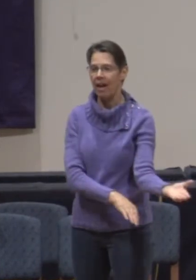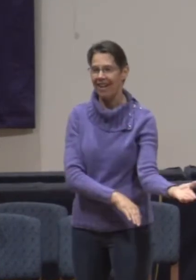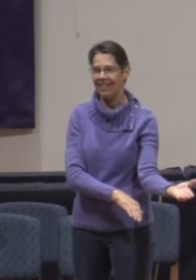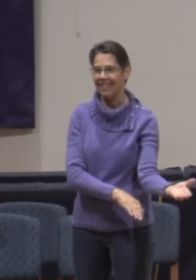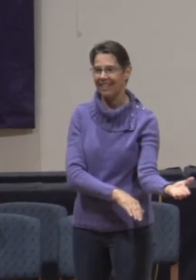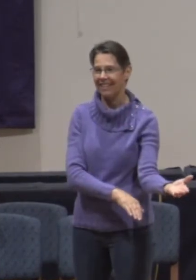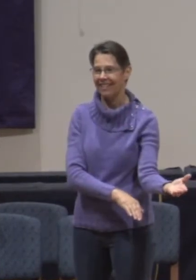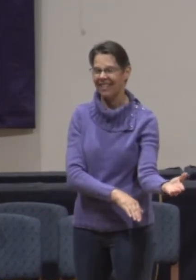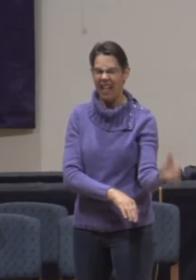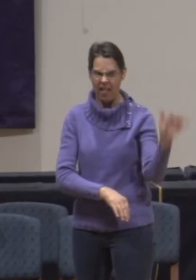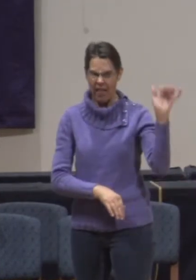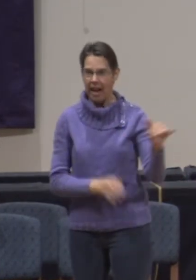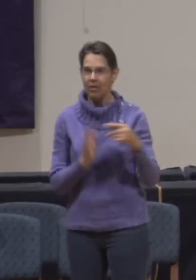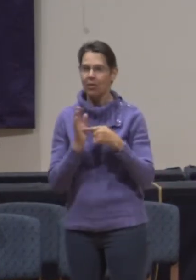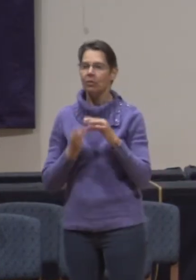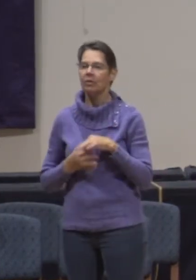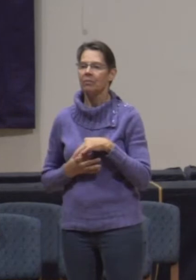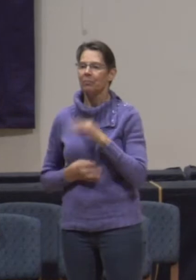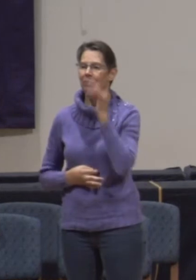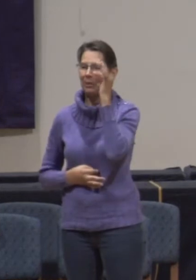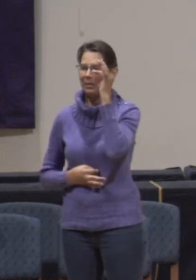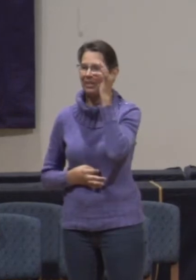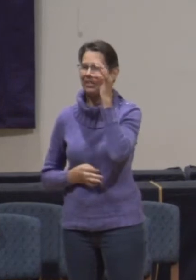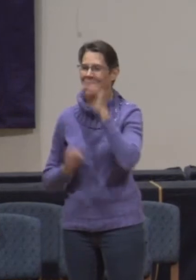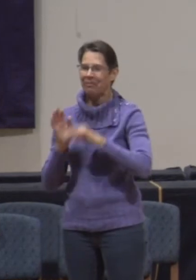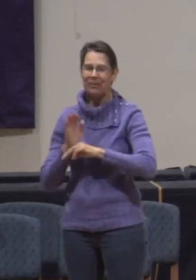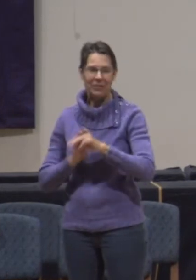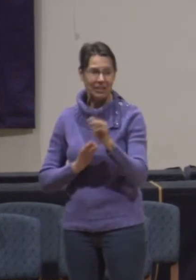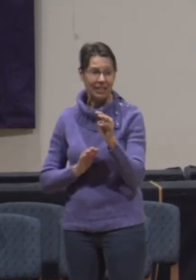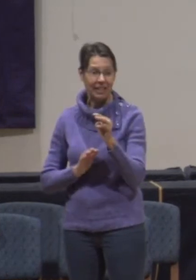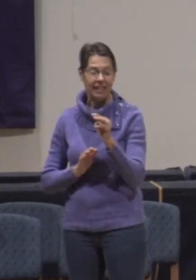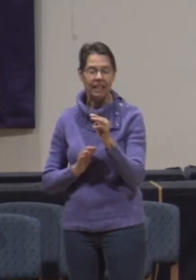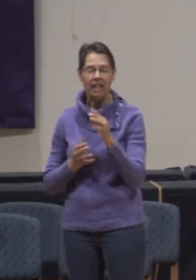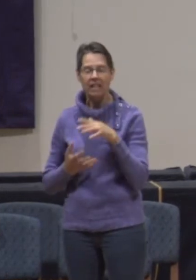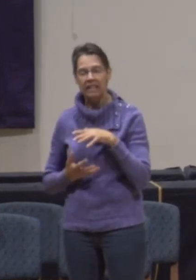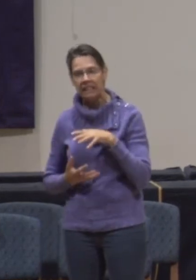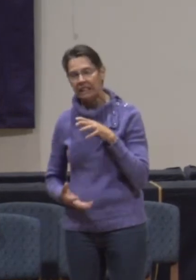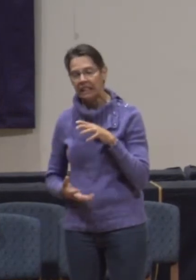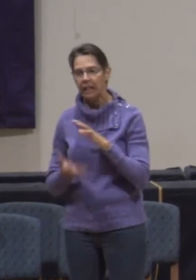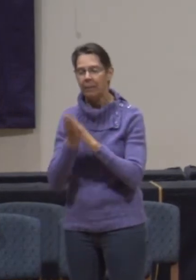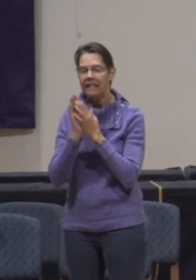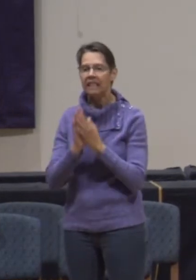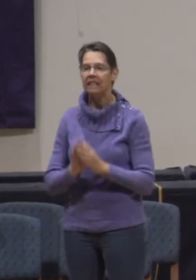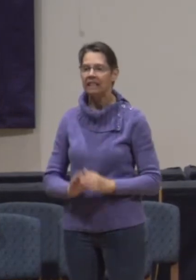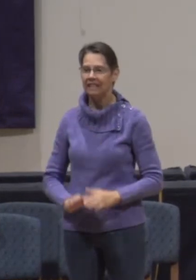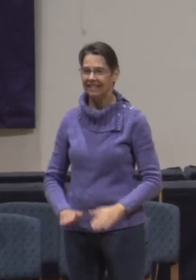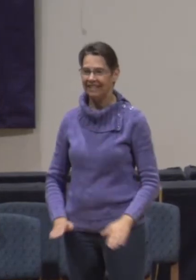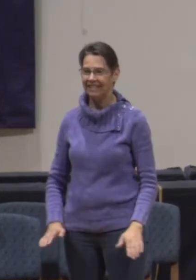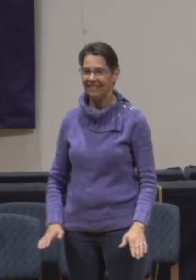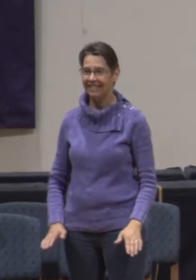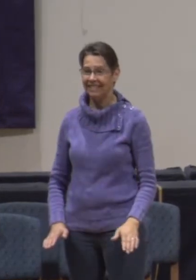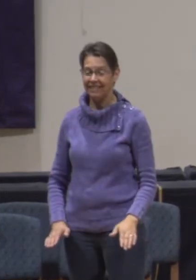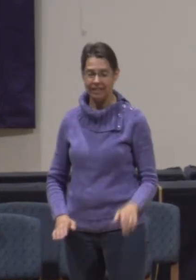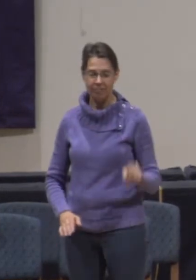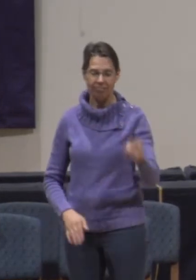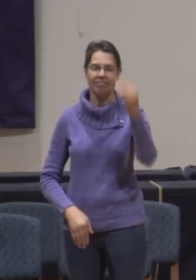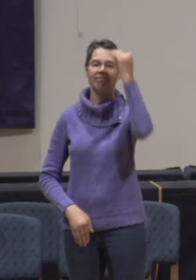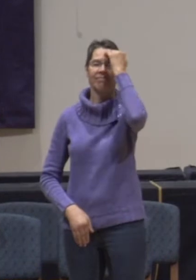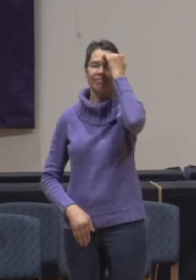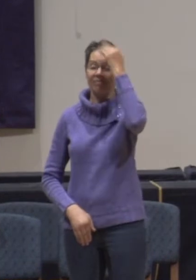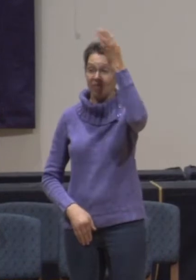happens, a knowledge that God is good and God wants good for each one of us.